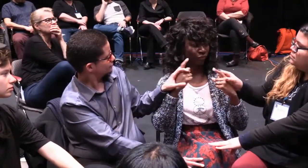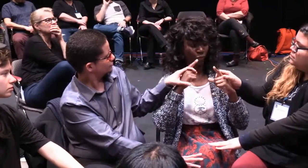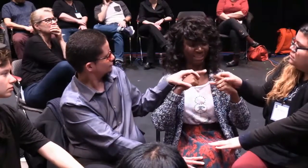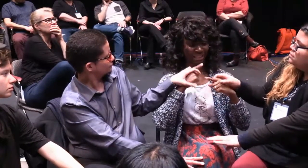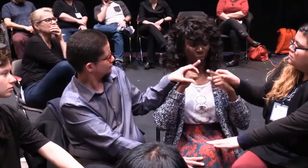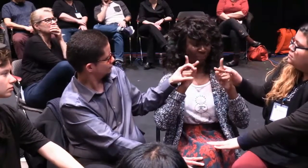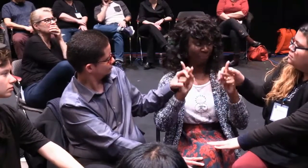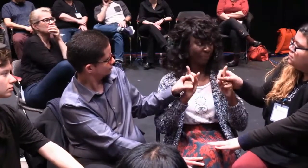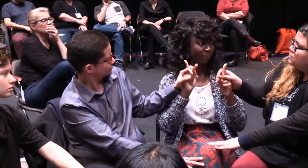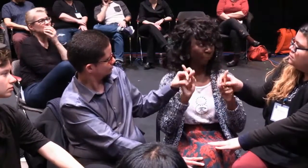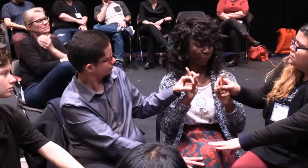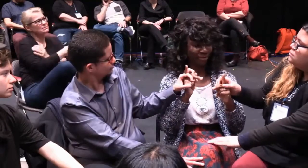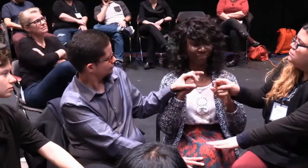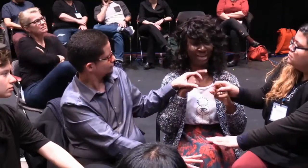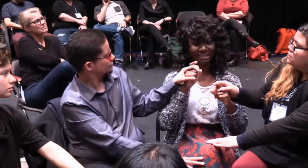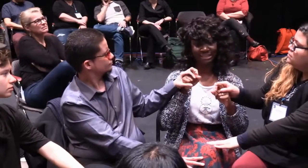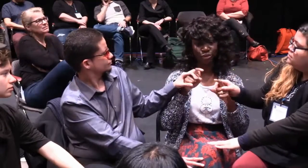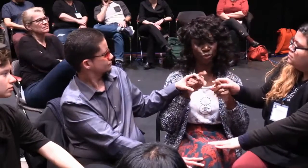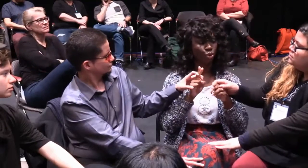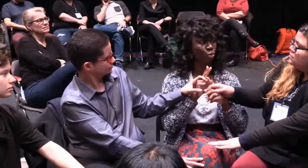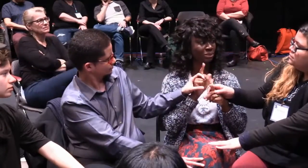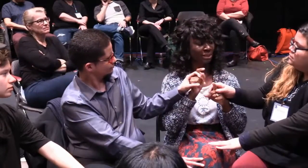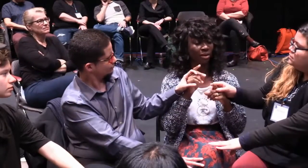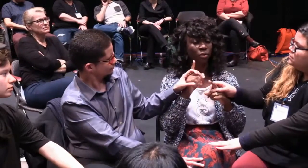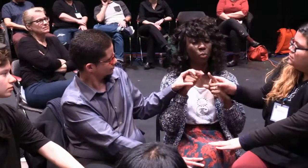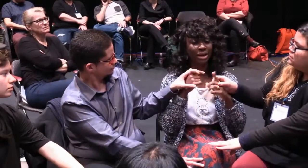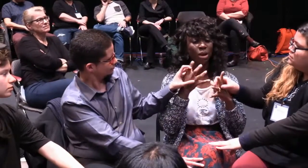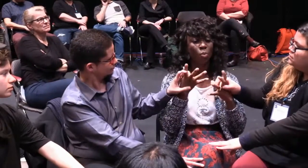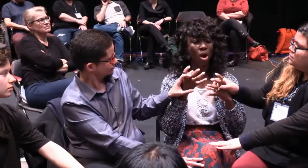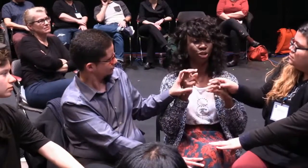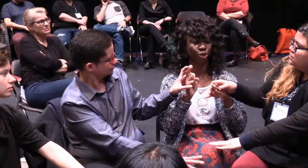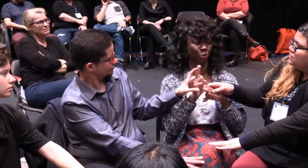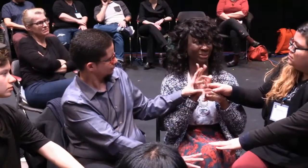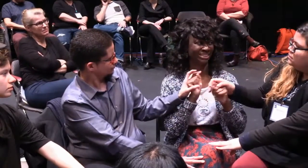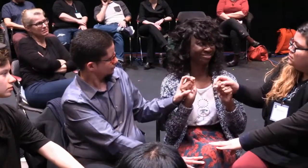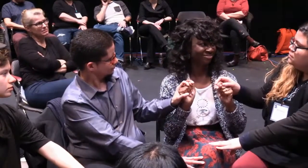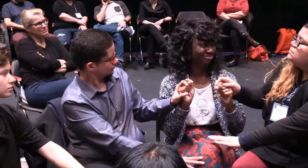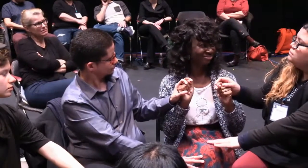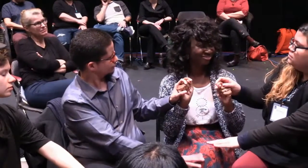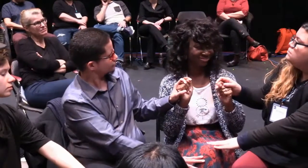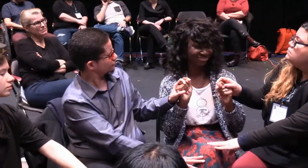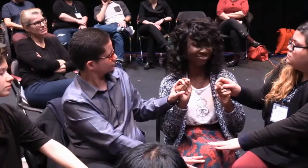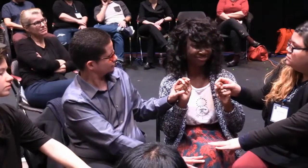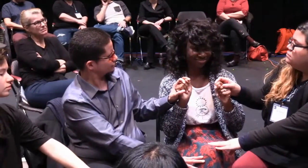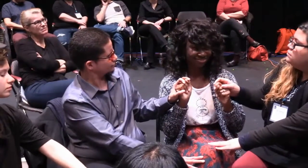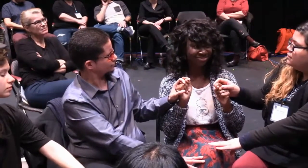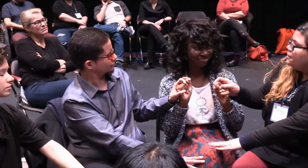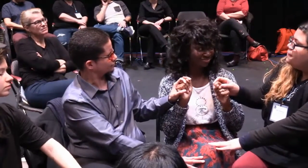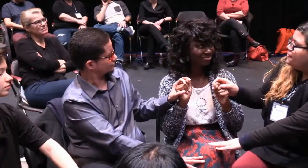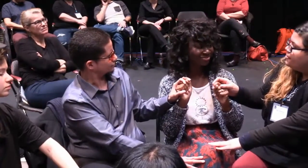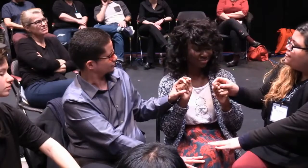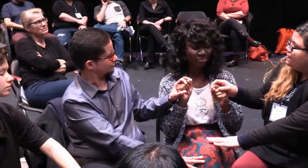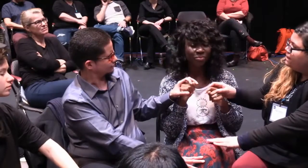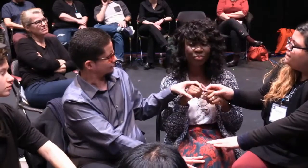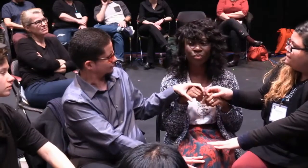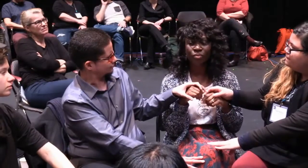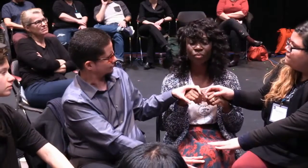And, you know, for me, it's not about, you know, status or anything. It's just a tool. It helps me